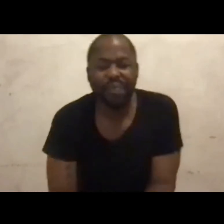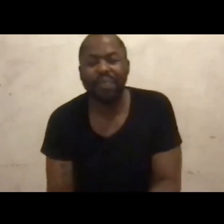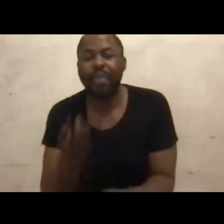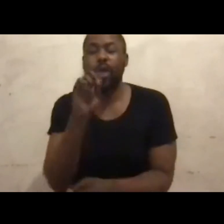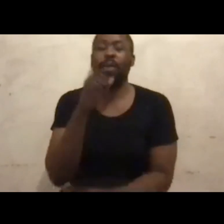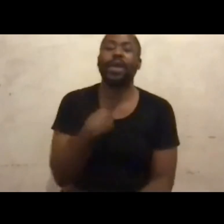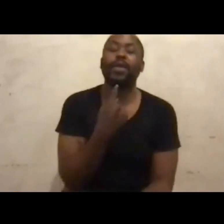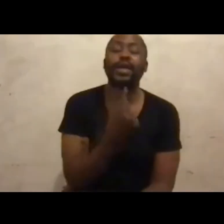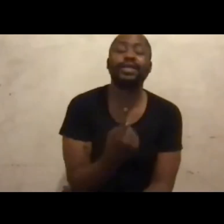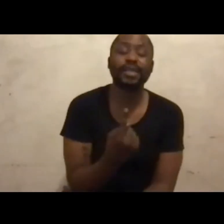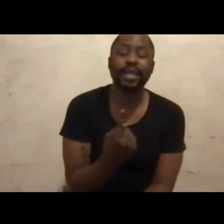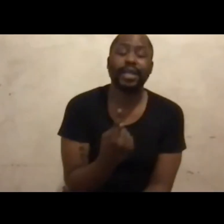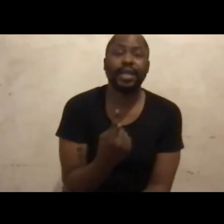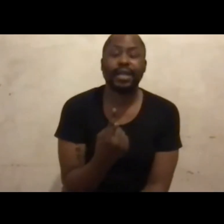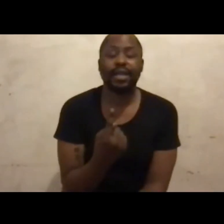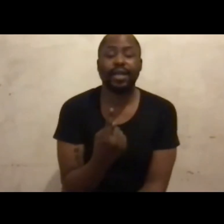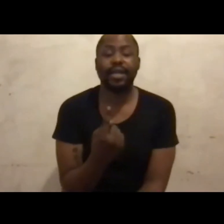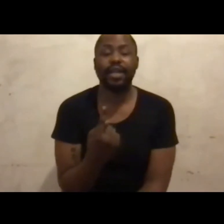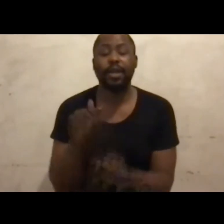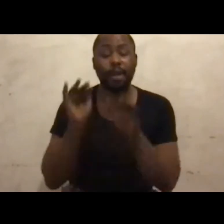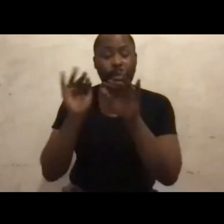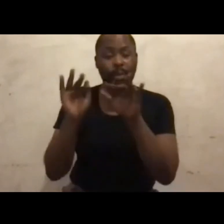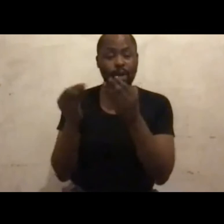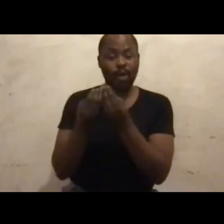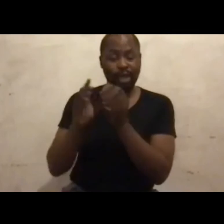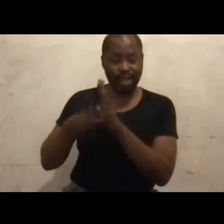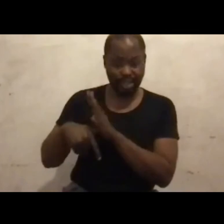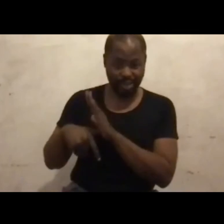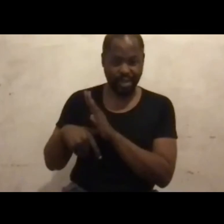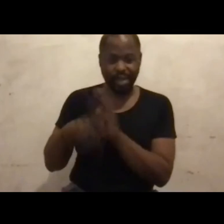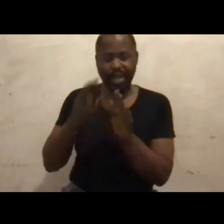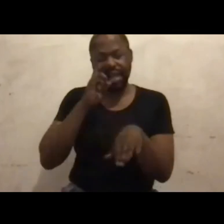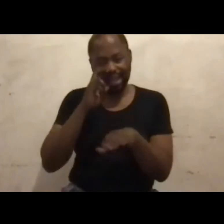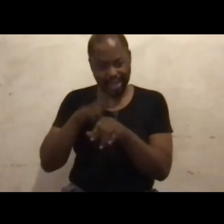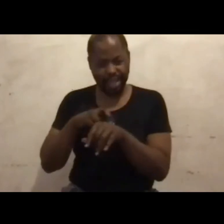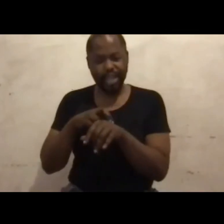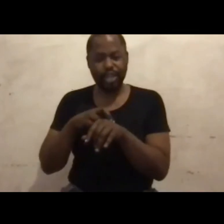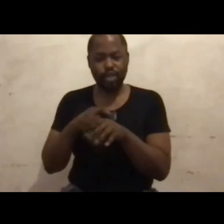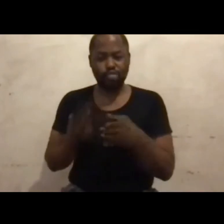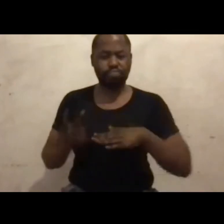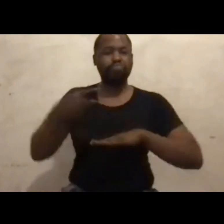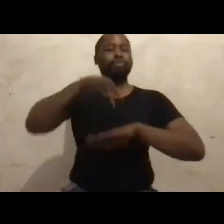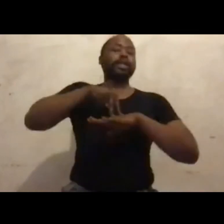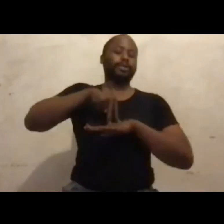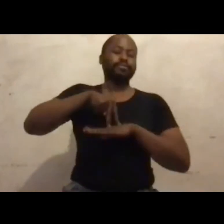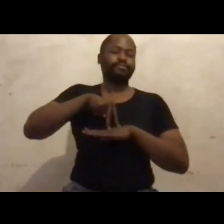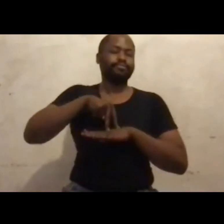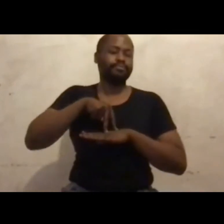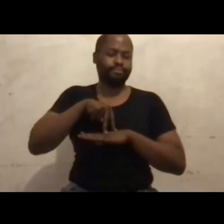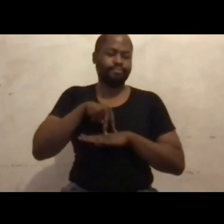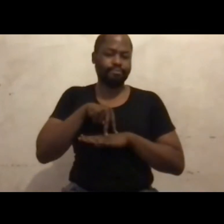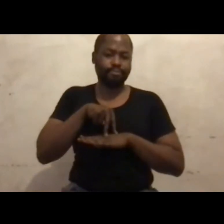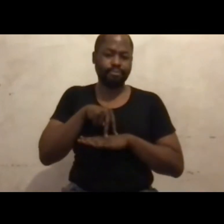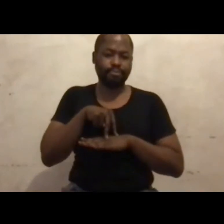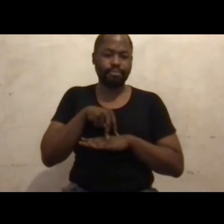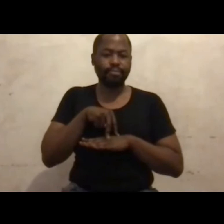was saying, Lydia, is people with disabilities really need to rise up. Let me just put it that way. Do you know